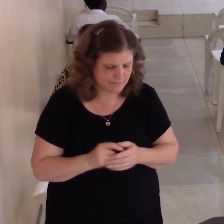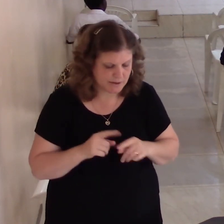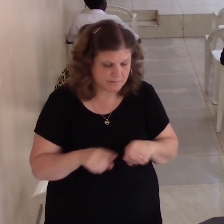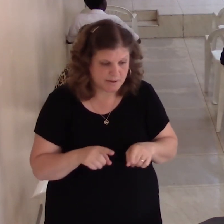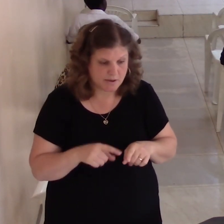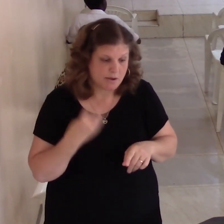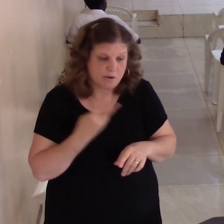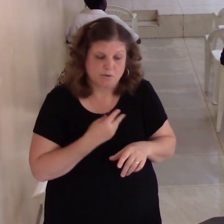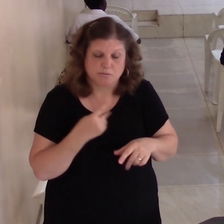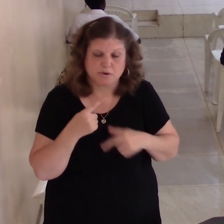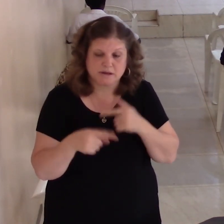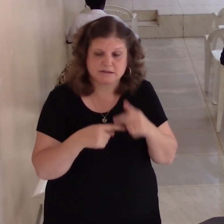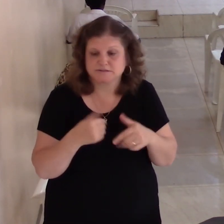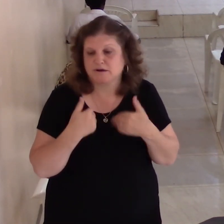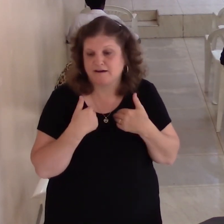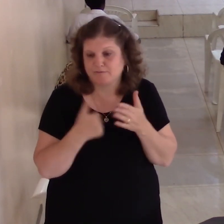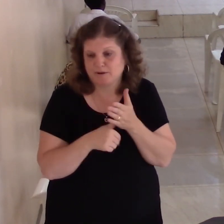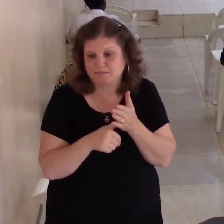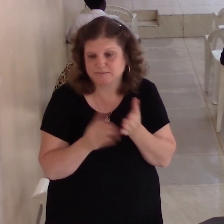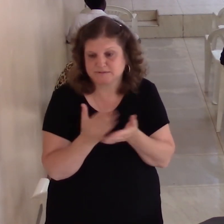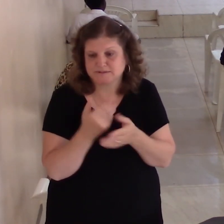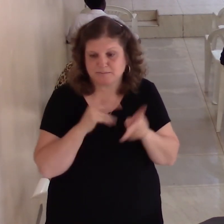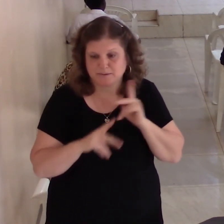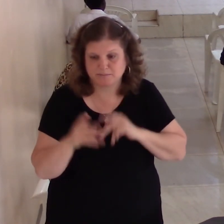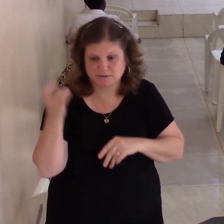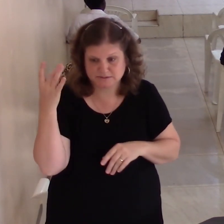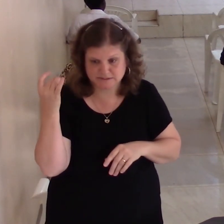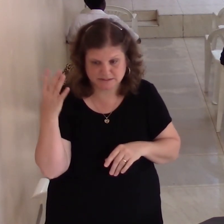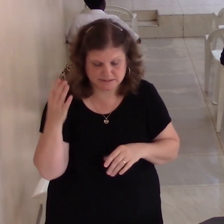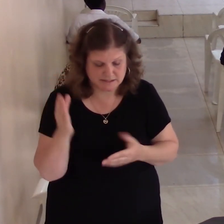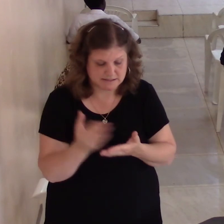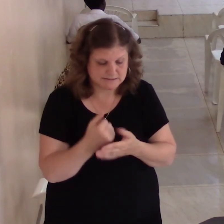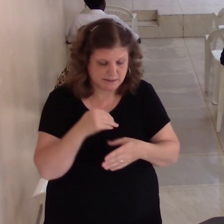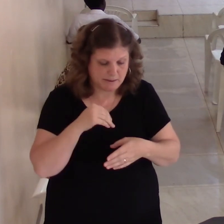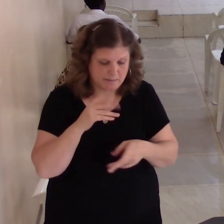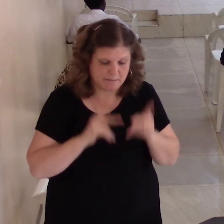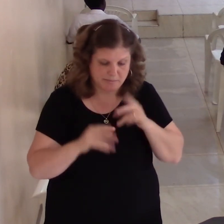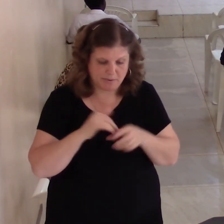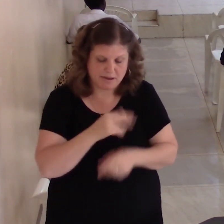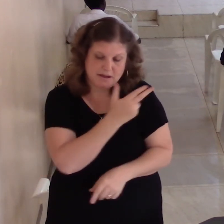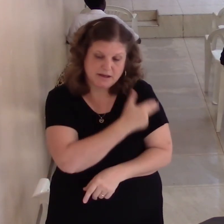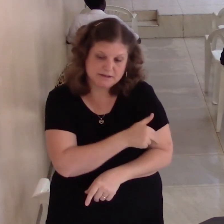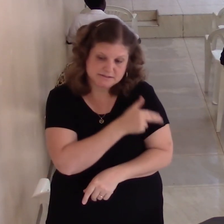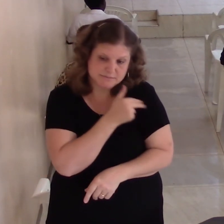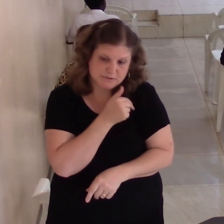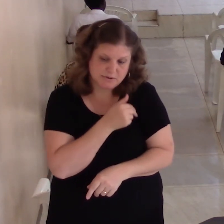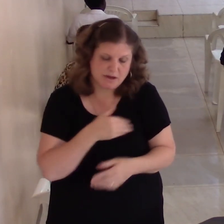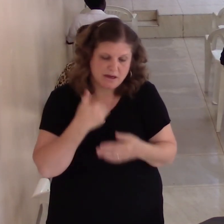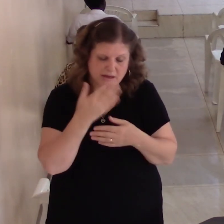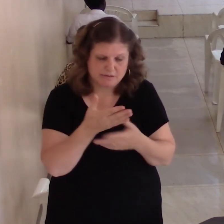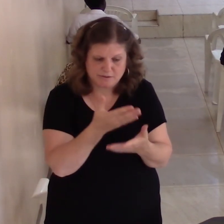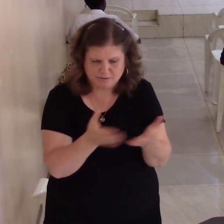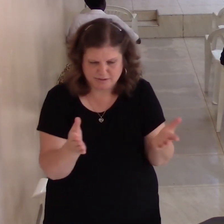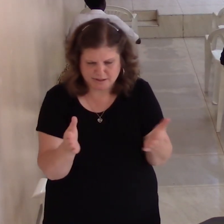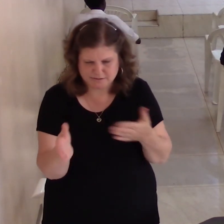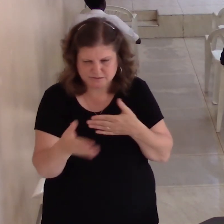there's still people getting sick there's still other things that are shut down there's so people are suffering